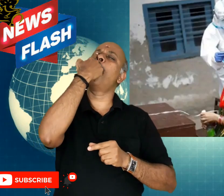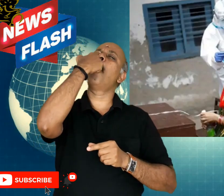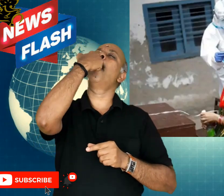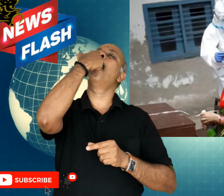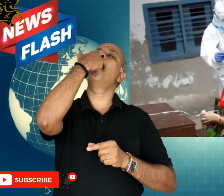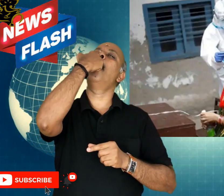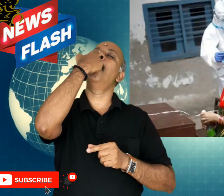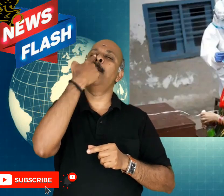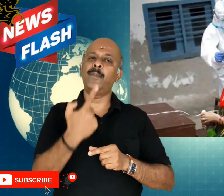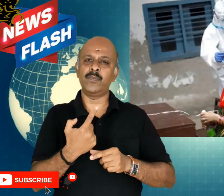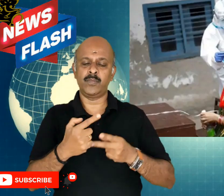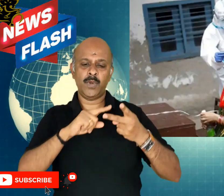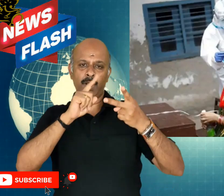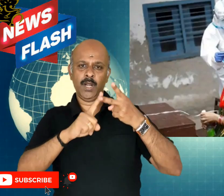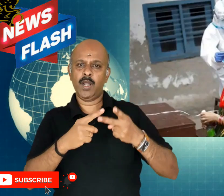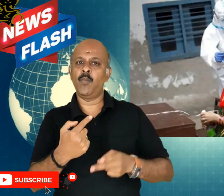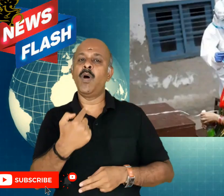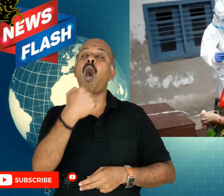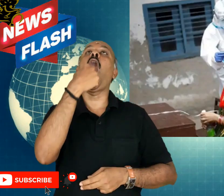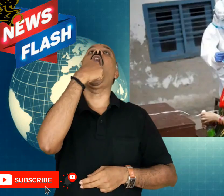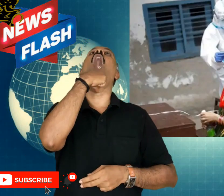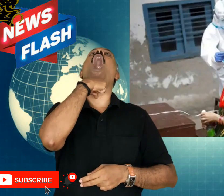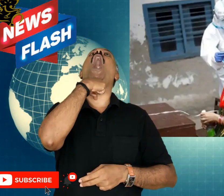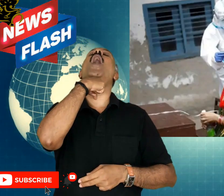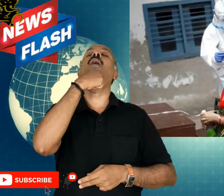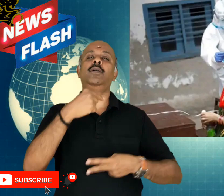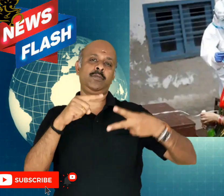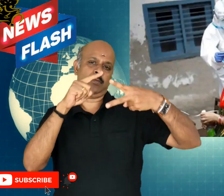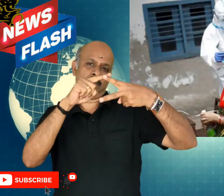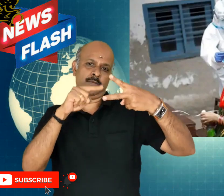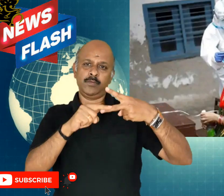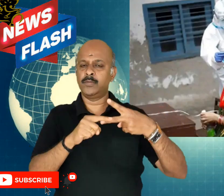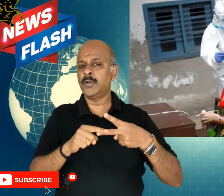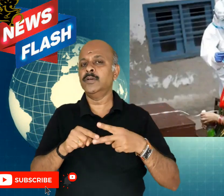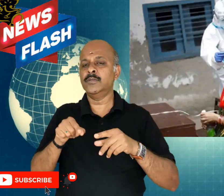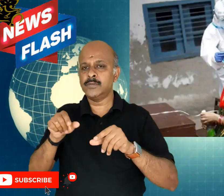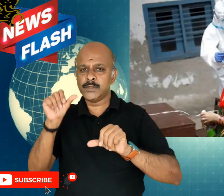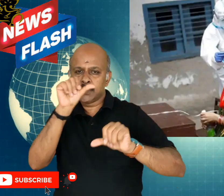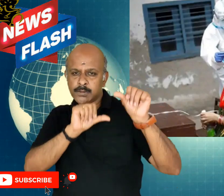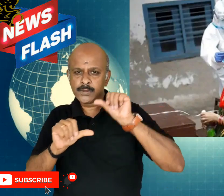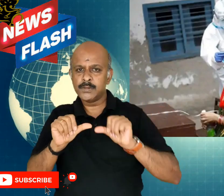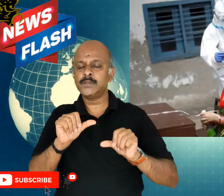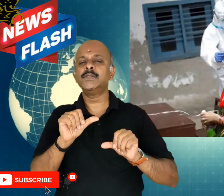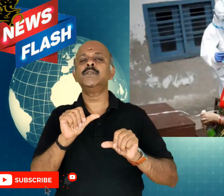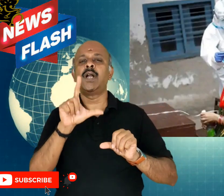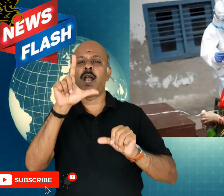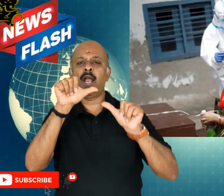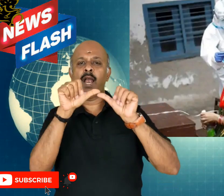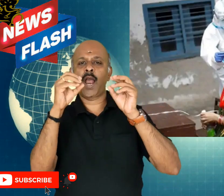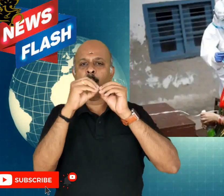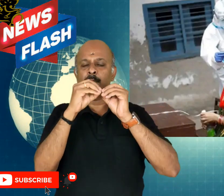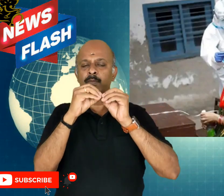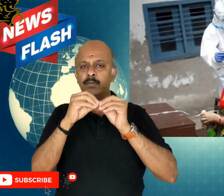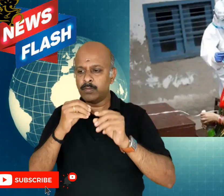The doctors would insert a device into their noses slash mouths to get the swab and